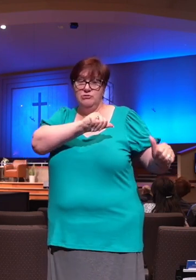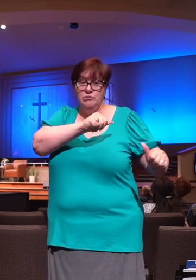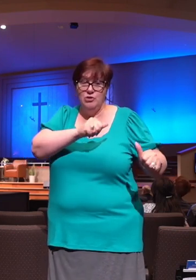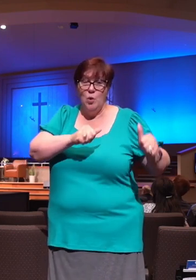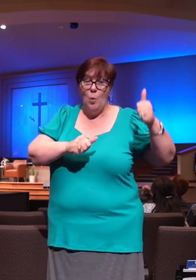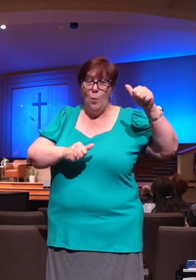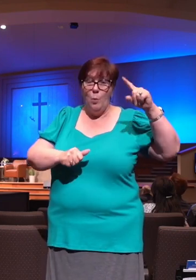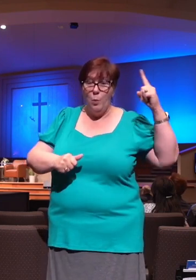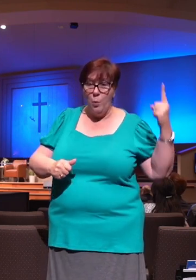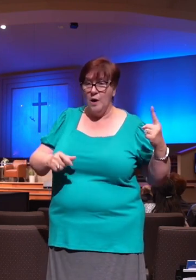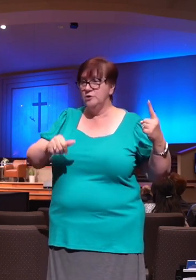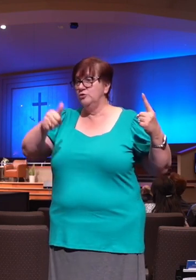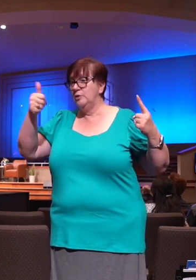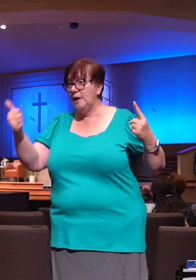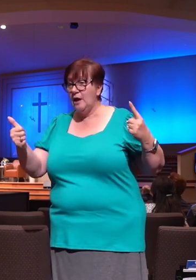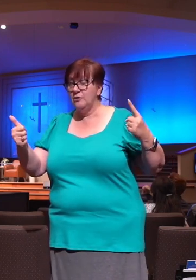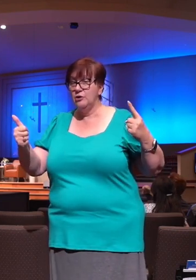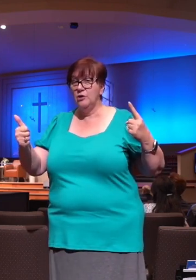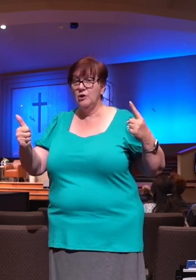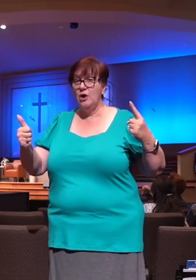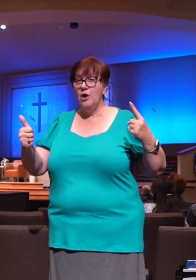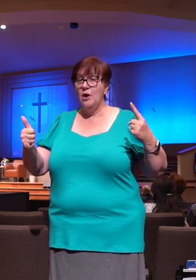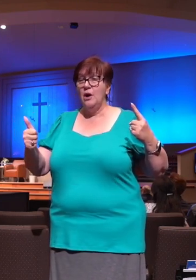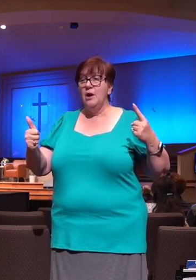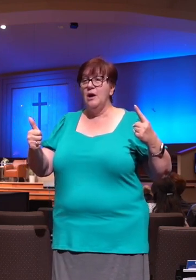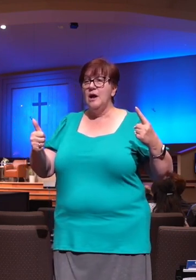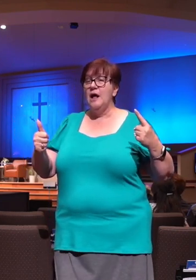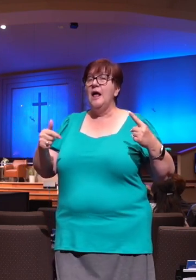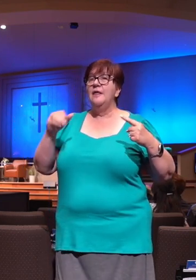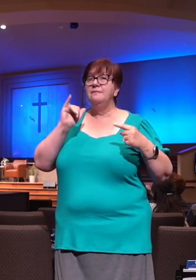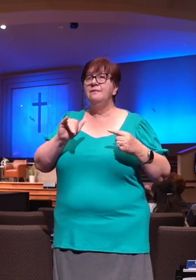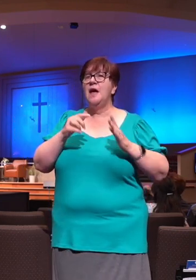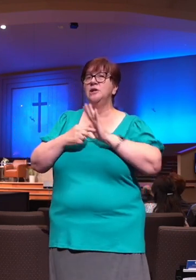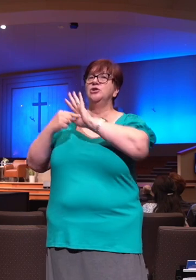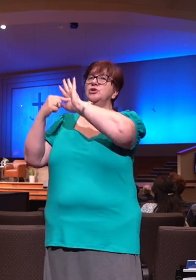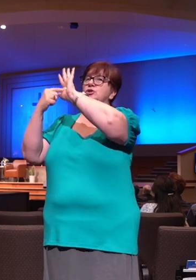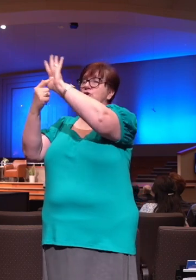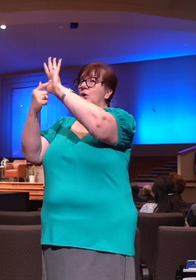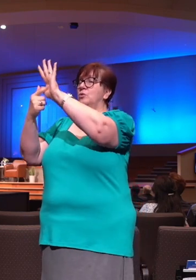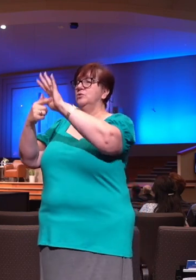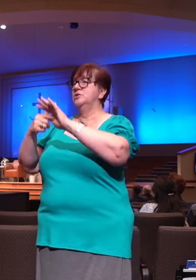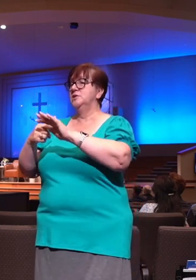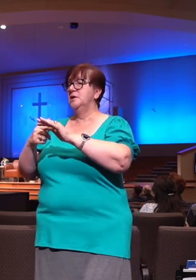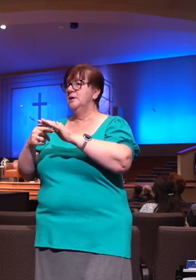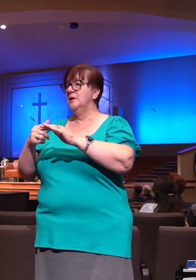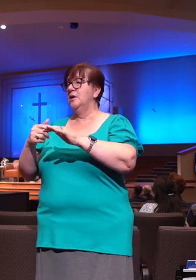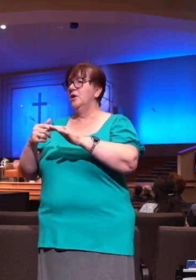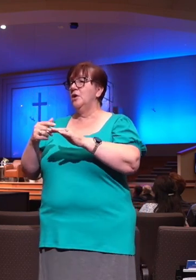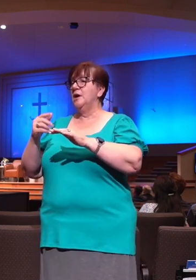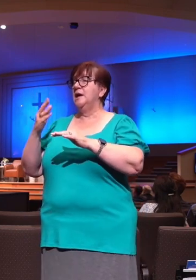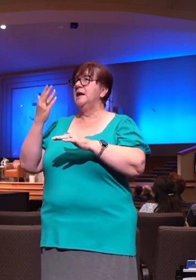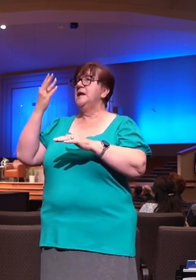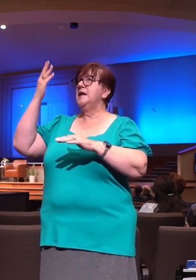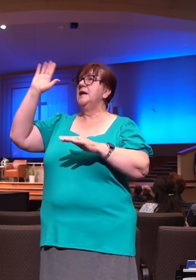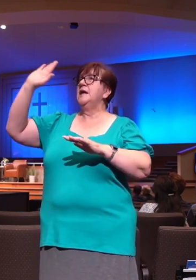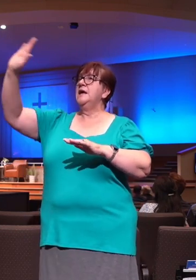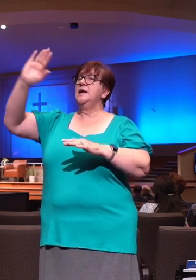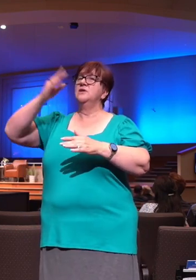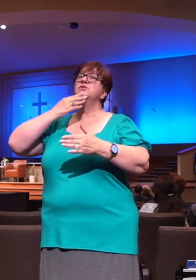by enjoying our fellowship together. Fellowship around the gospel, fellowship around his word. Isn't that good tonight? That David says,